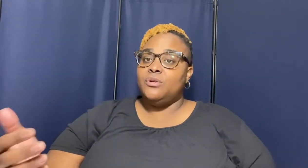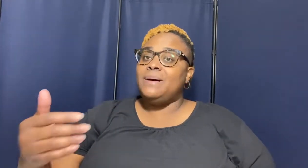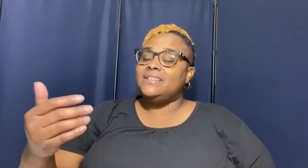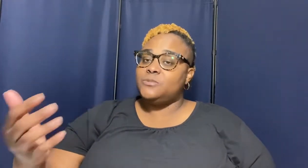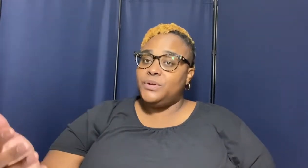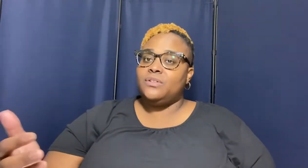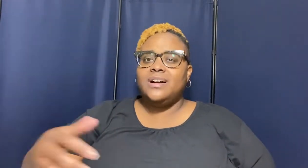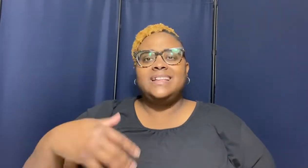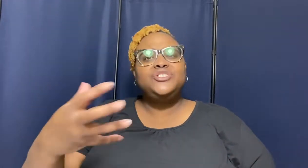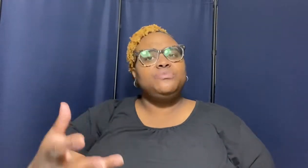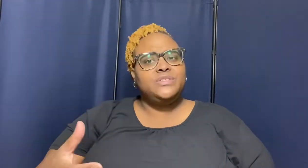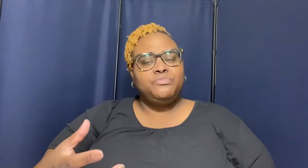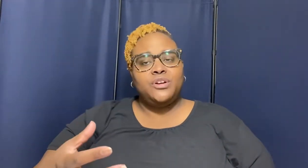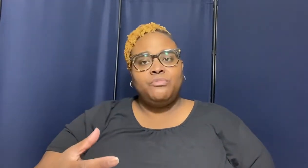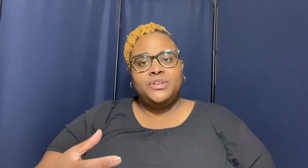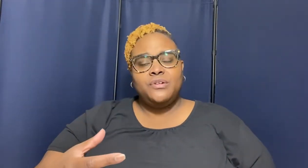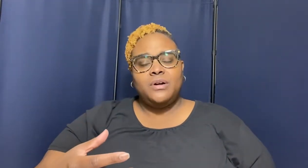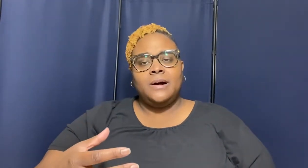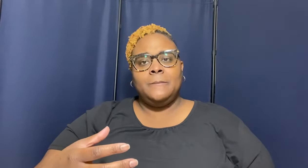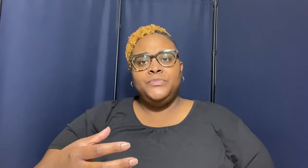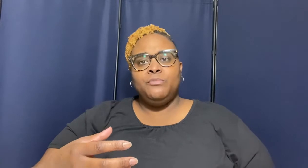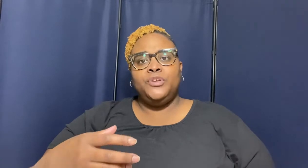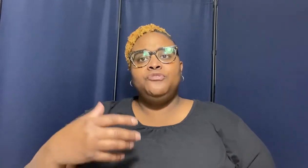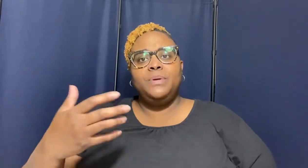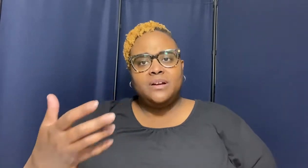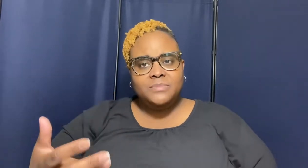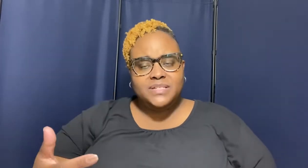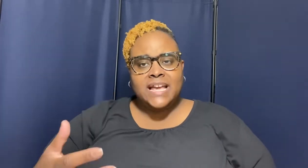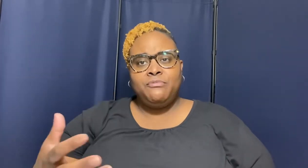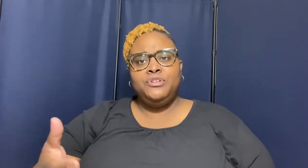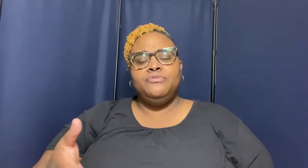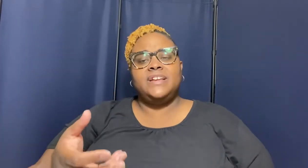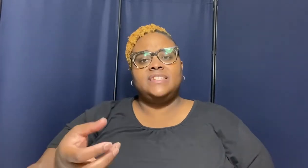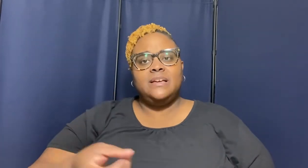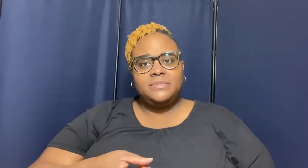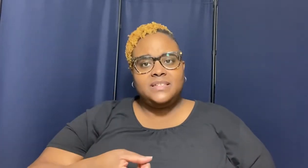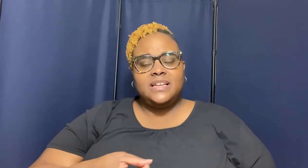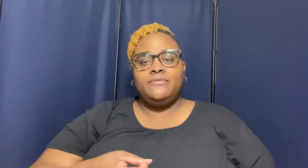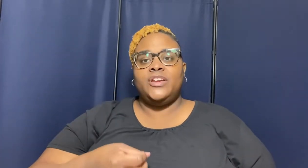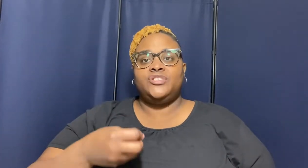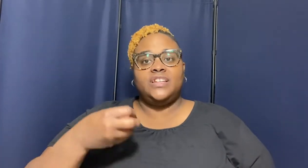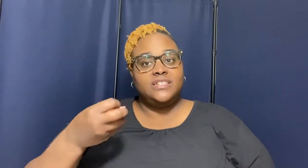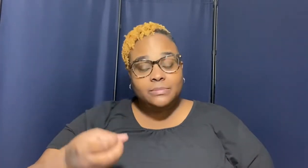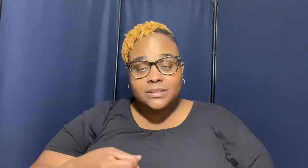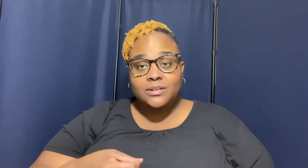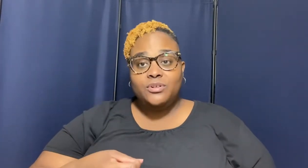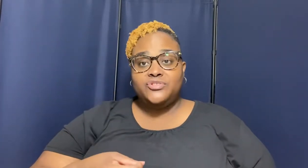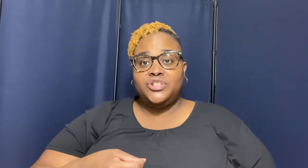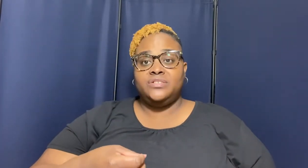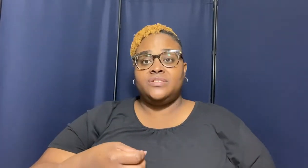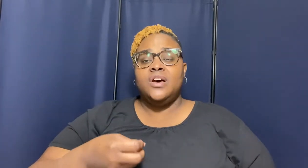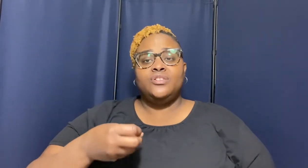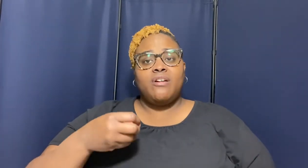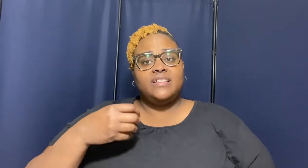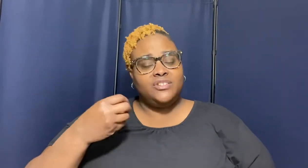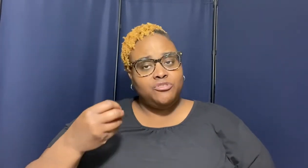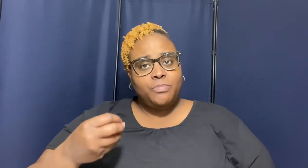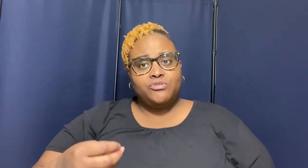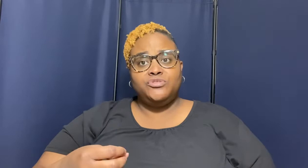by the spirit of god that's your what's your when your um when you've become saved when you've accepted salvation accept the lord jesus christ as your personal